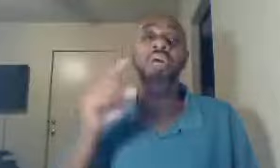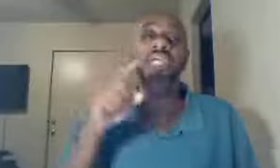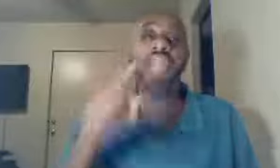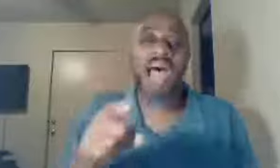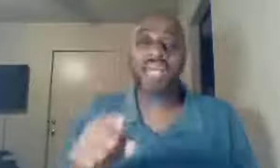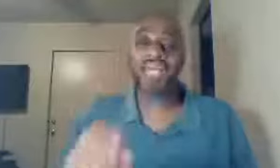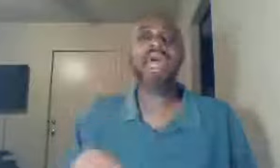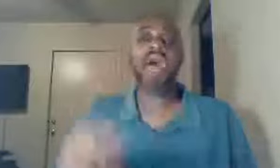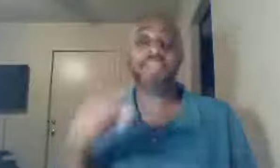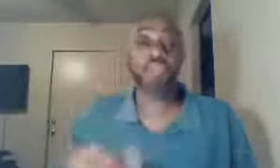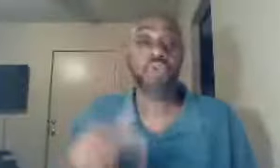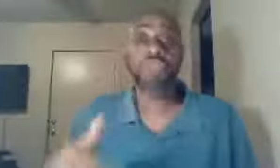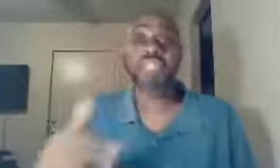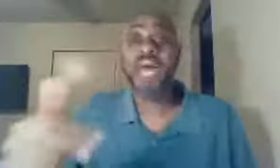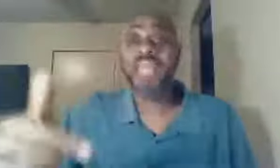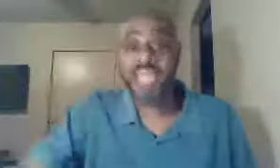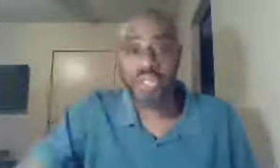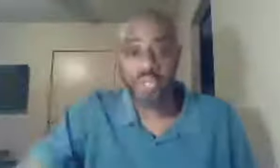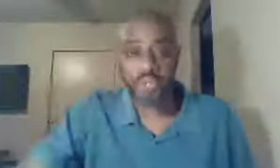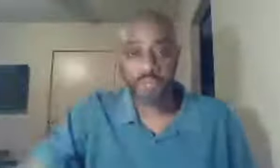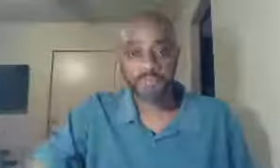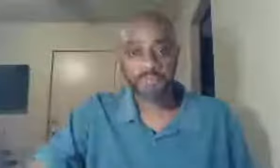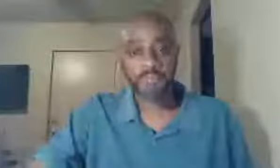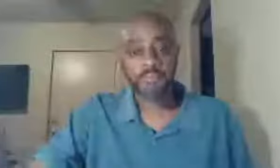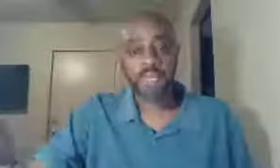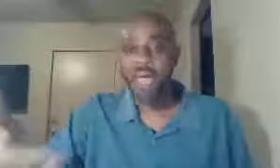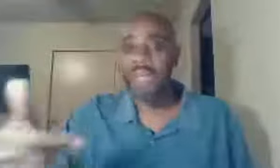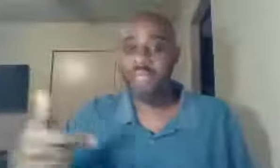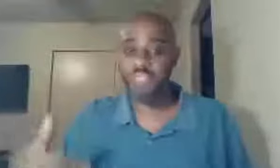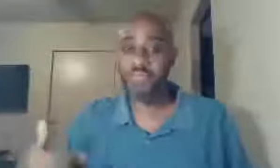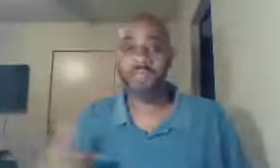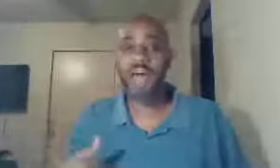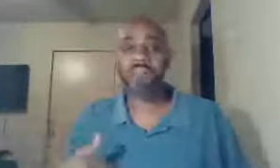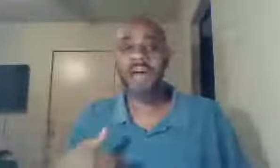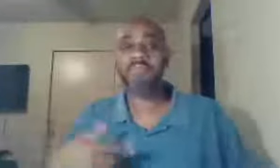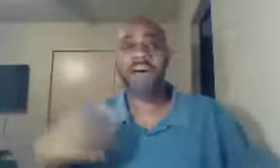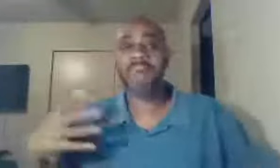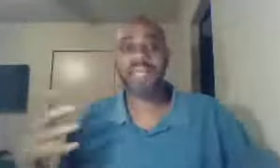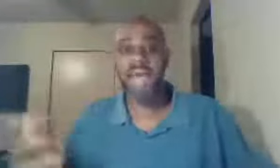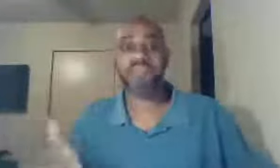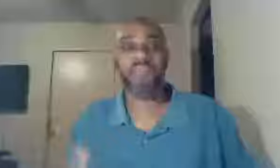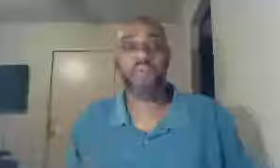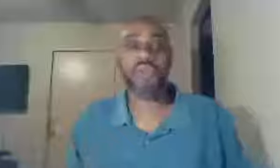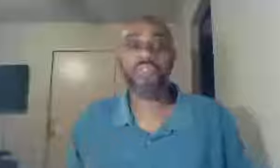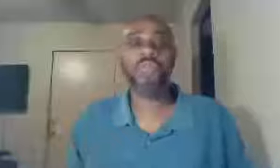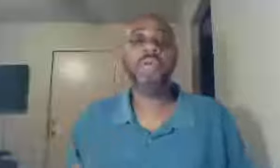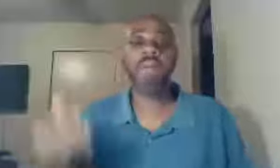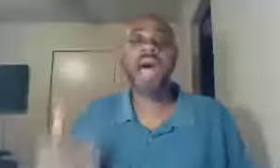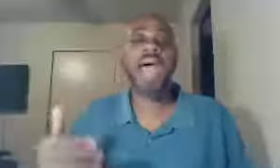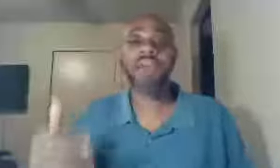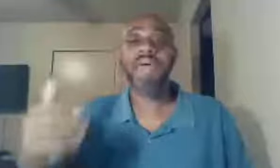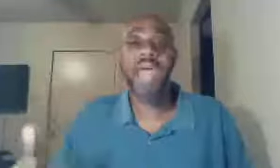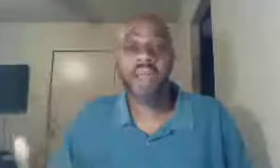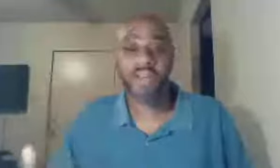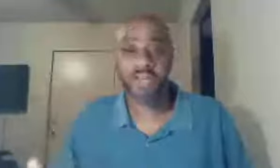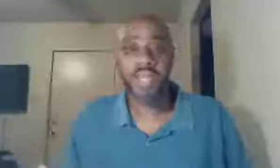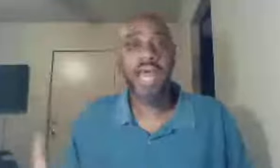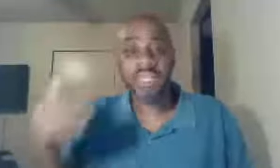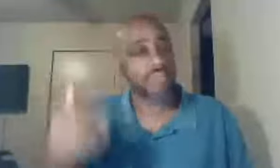you're lying, and the truth is not in you, I'm not here to spill my life before you, but I have erred, as a